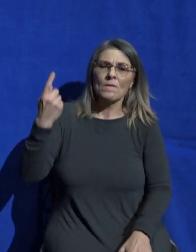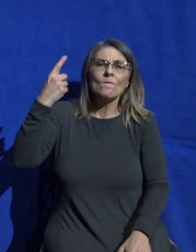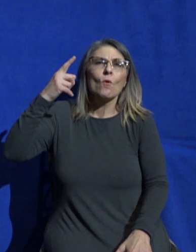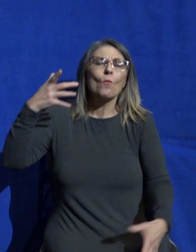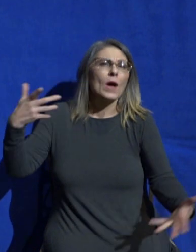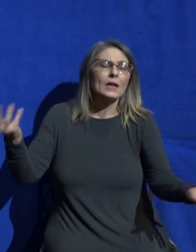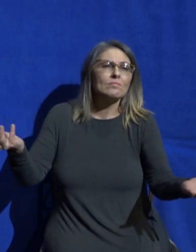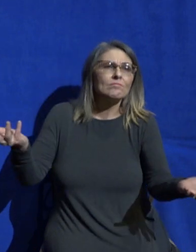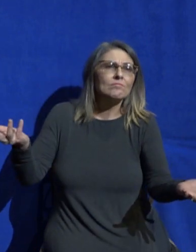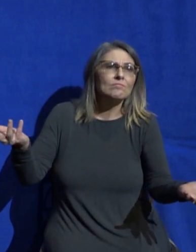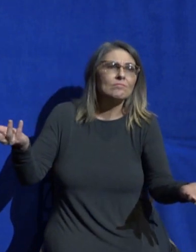and God we confess